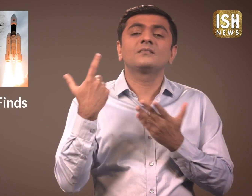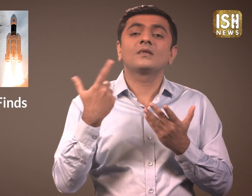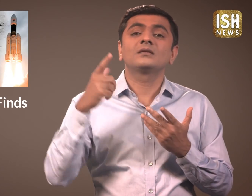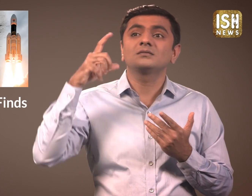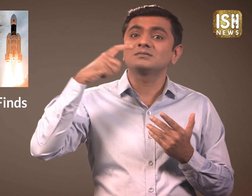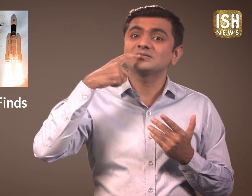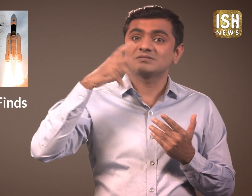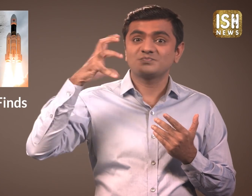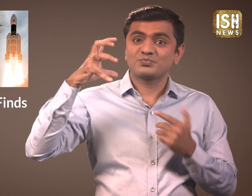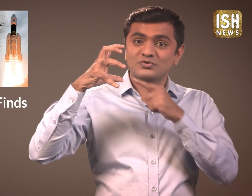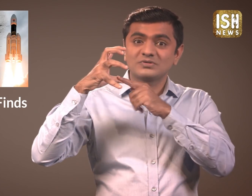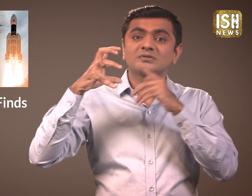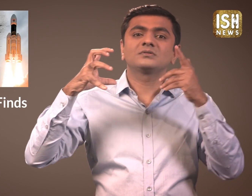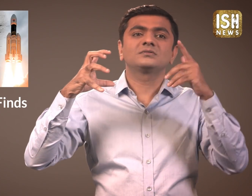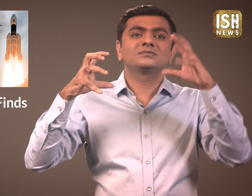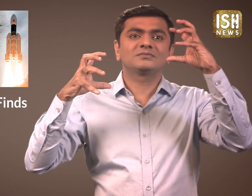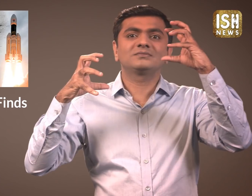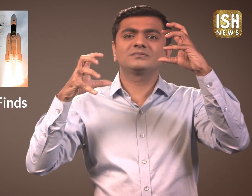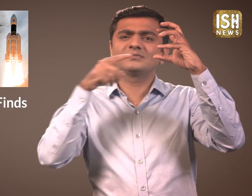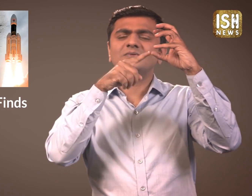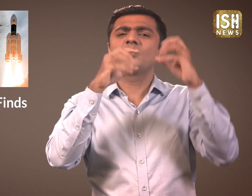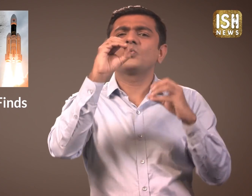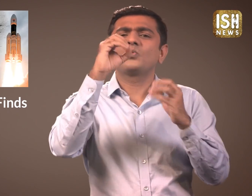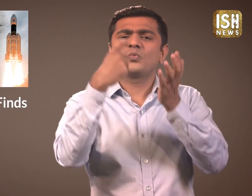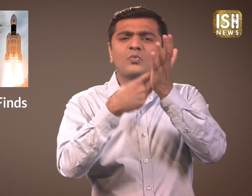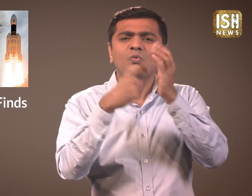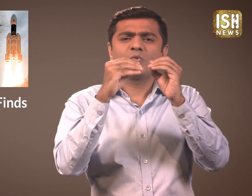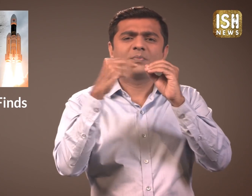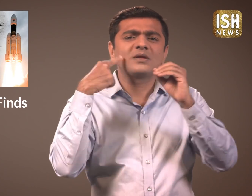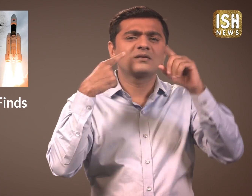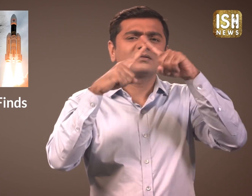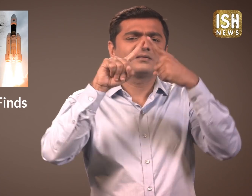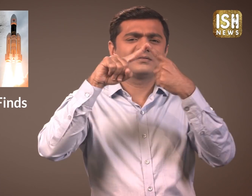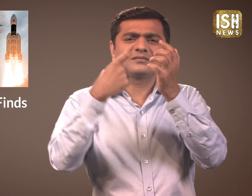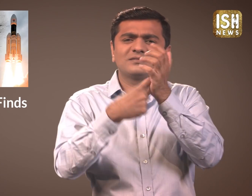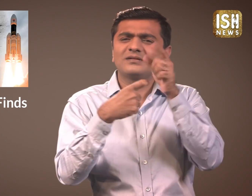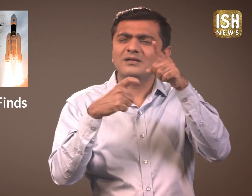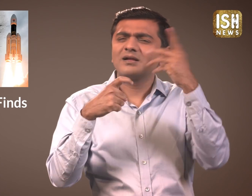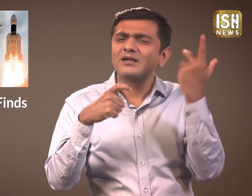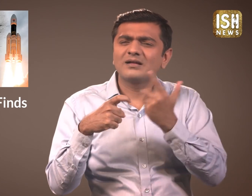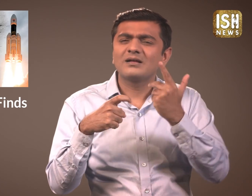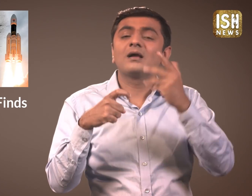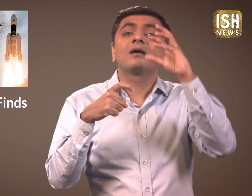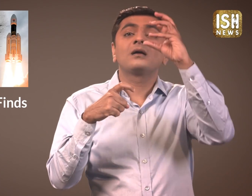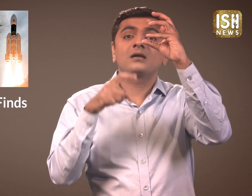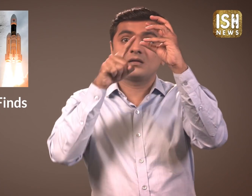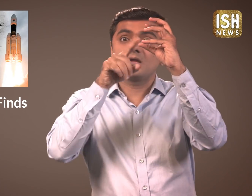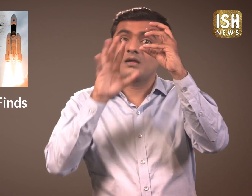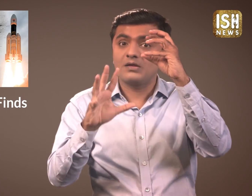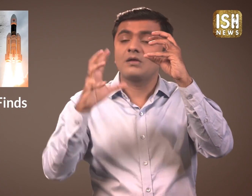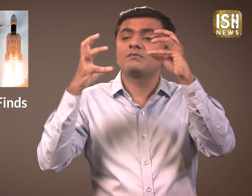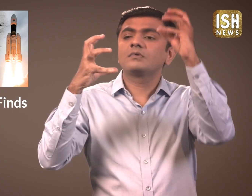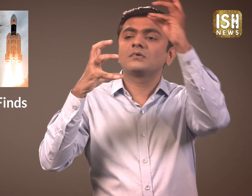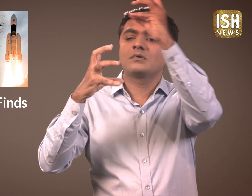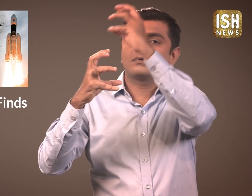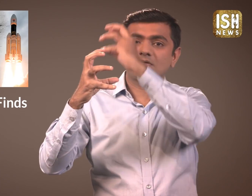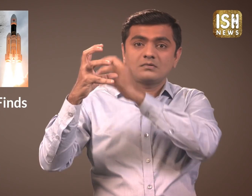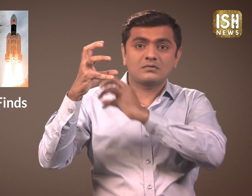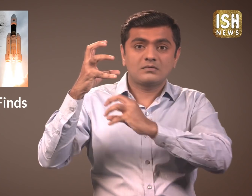NASA sent its own orbiter which moves